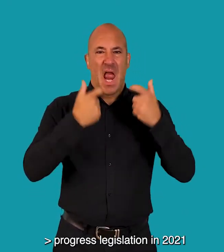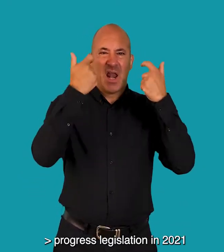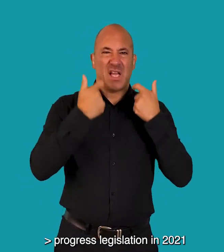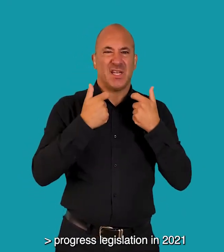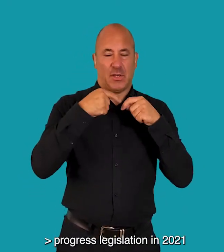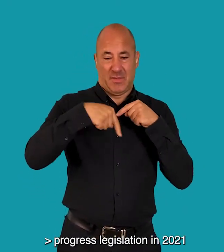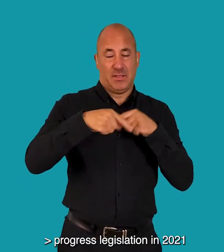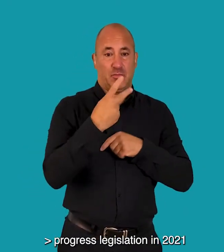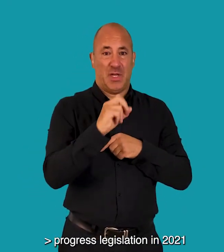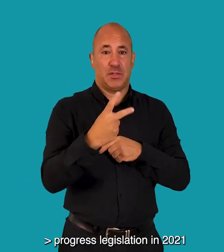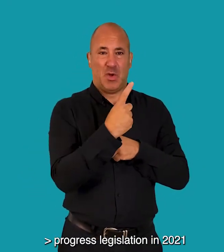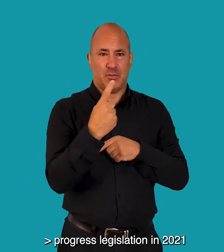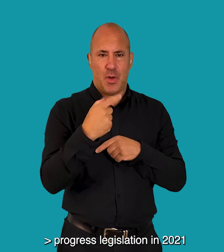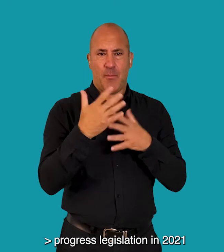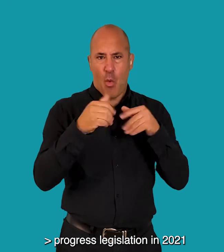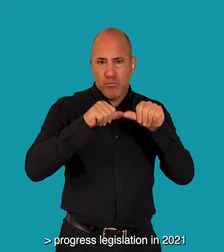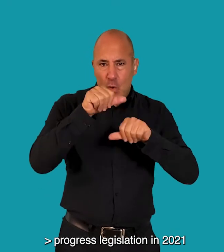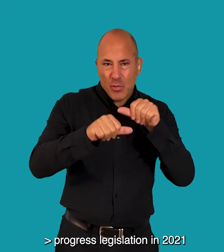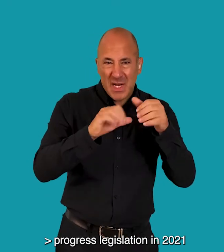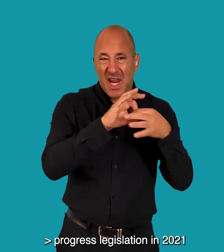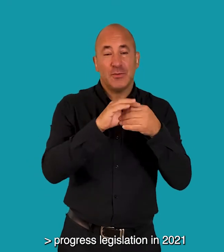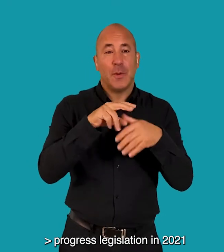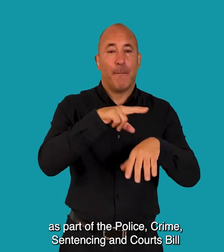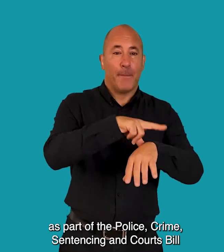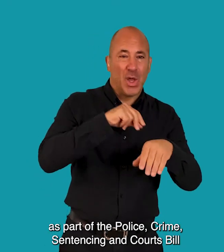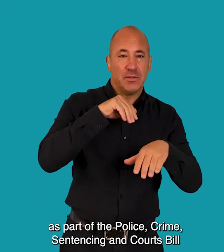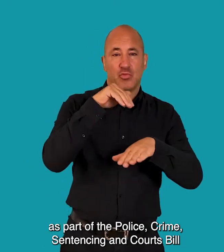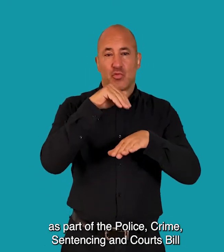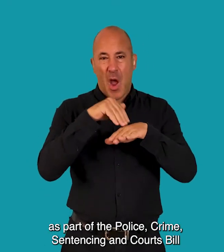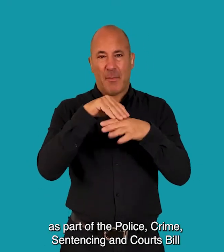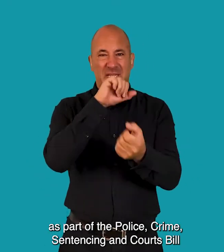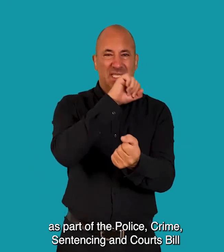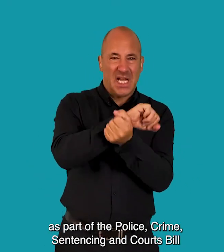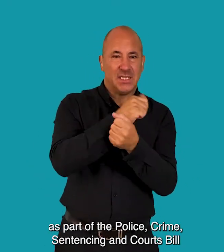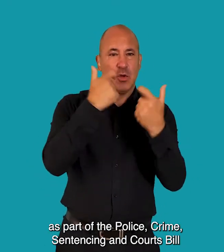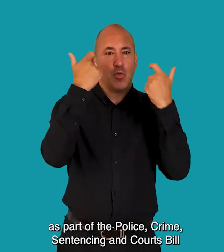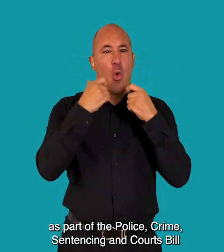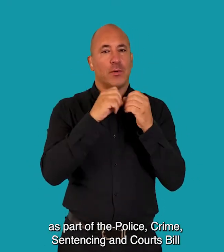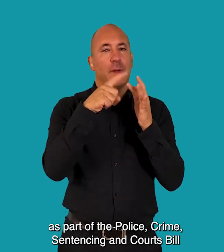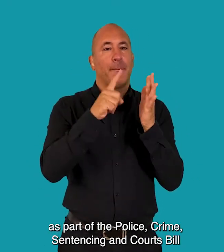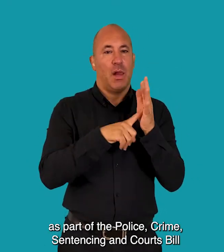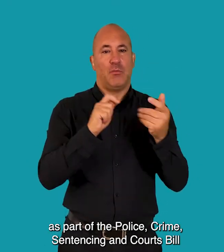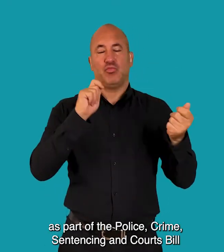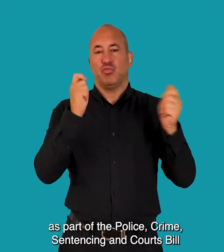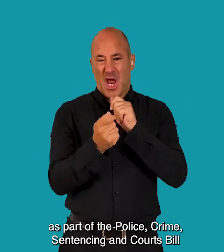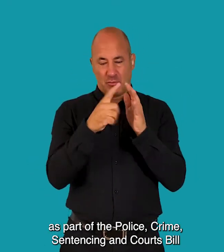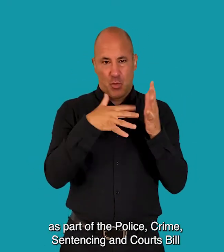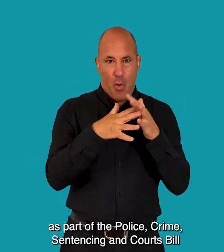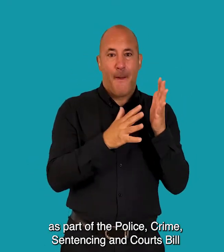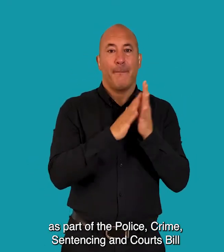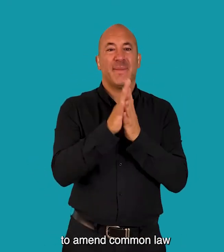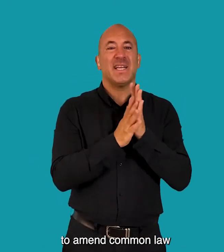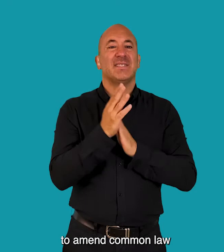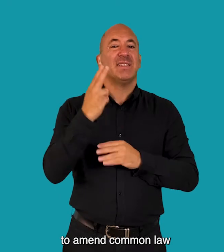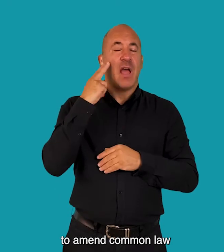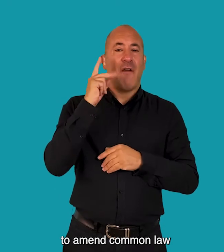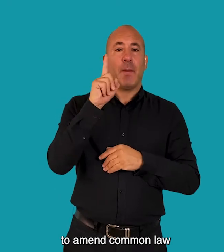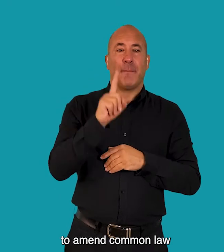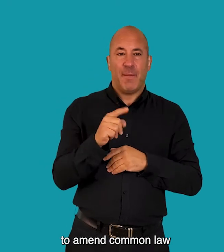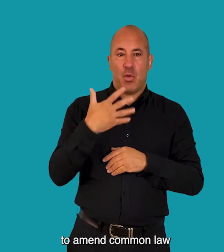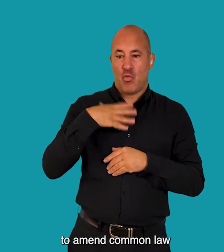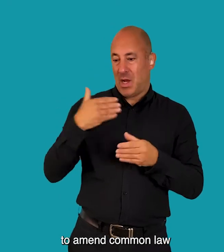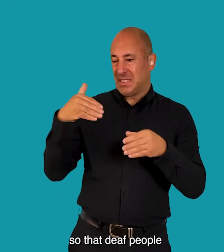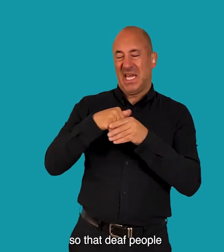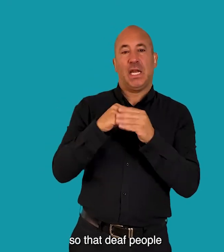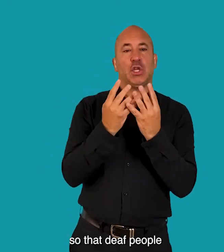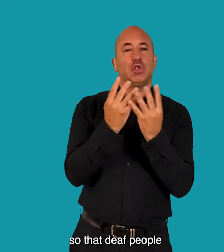Progress legislation in 2021 as part of the Police, Crime, Sentencing and Courts Bill To amend common